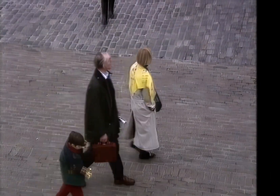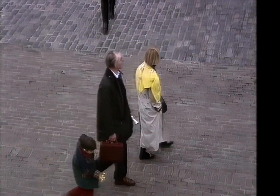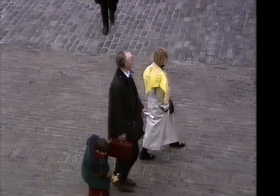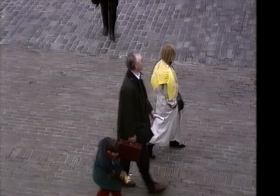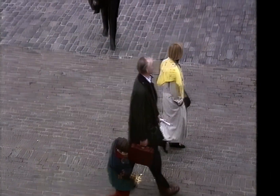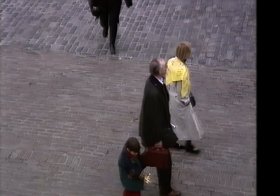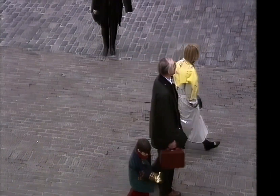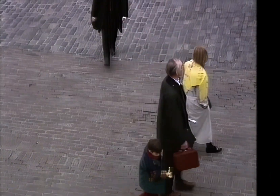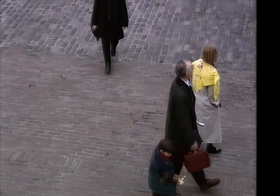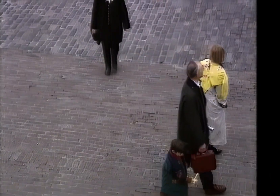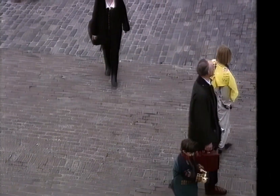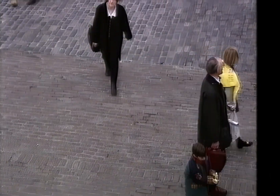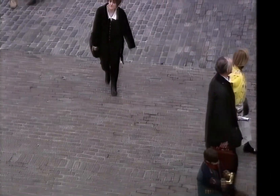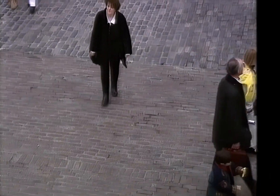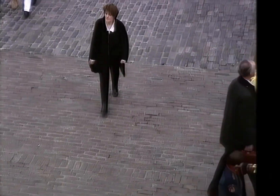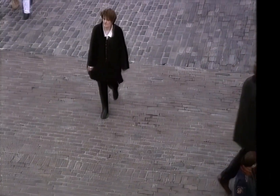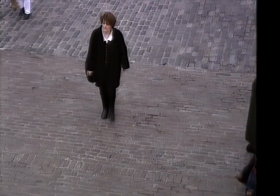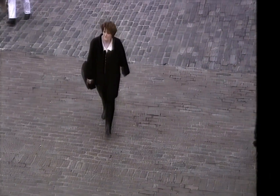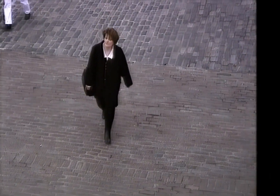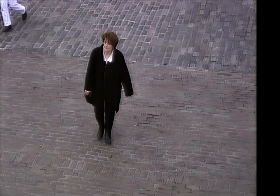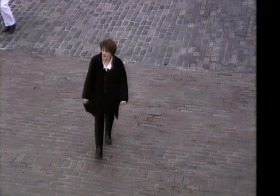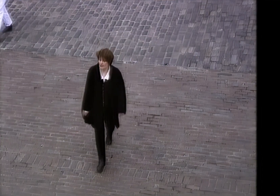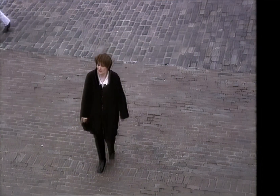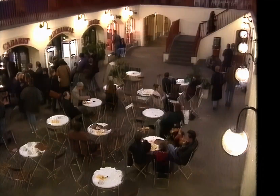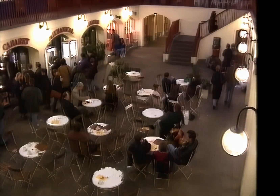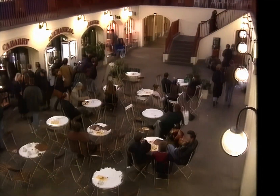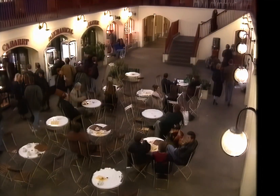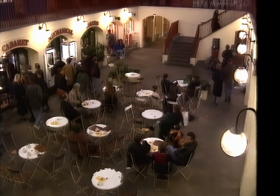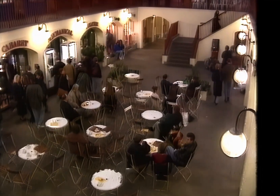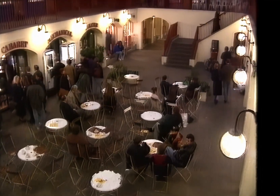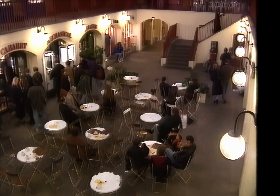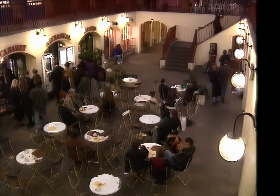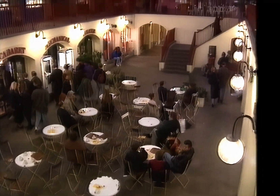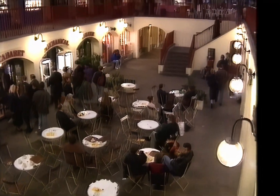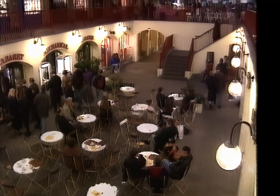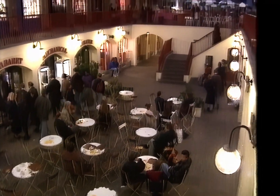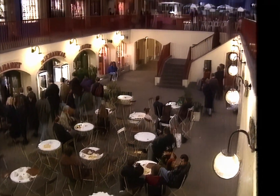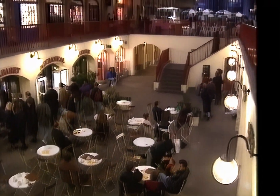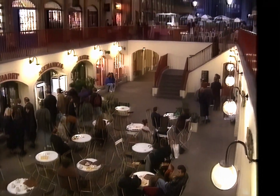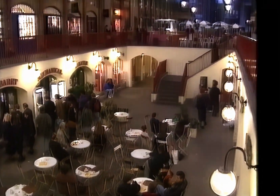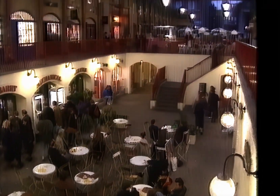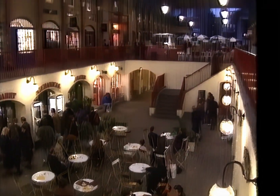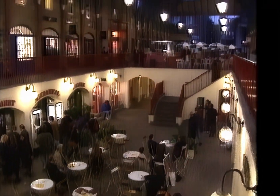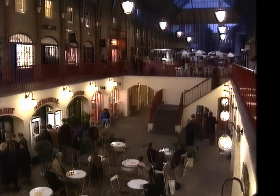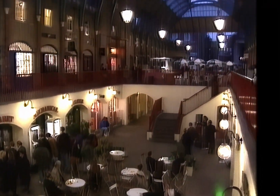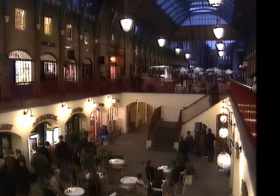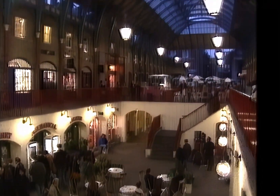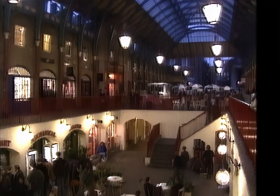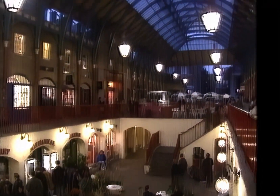apologize to her Because she loves you, and you know that can't be bad